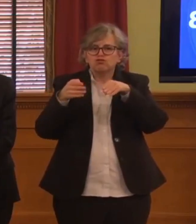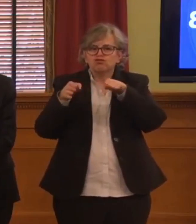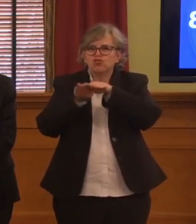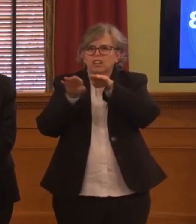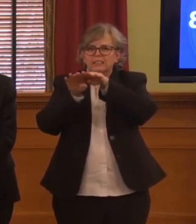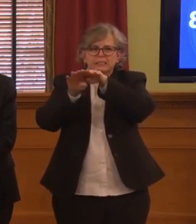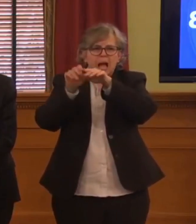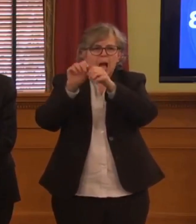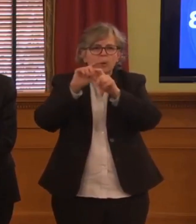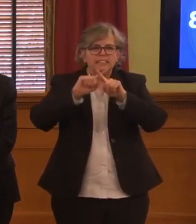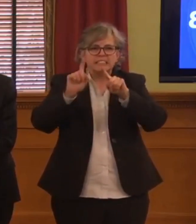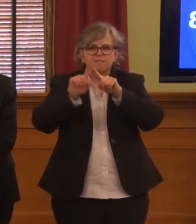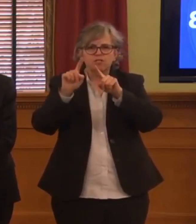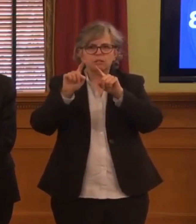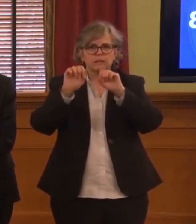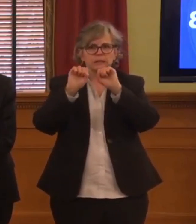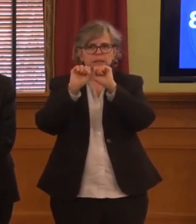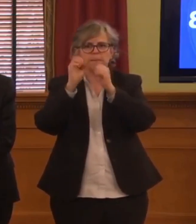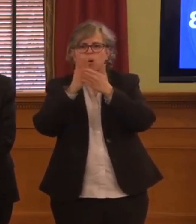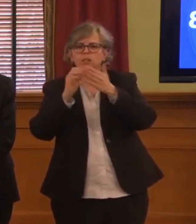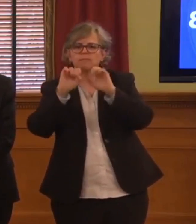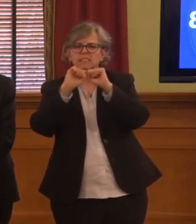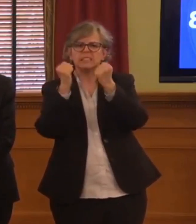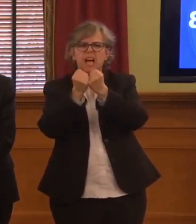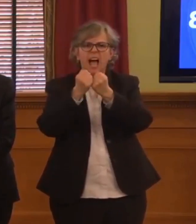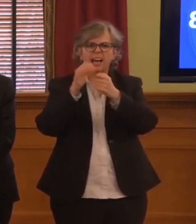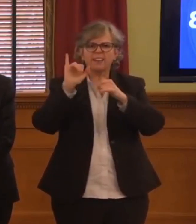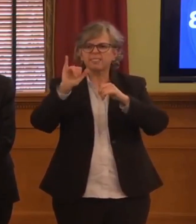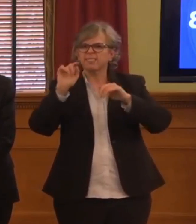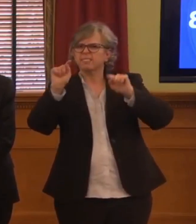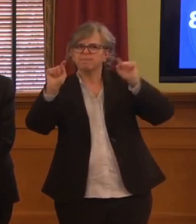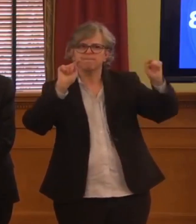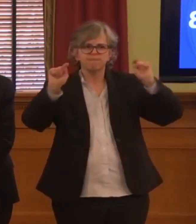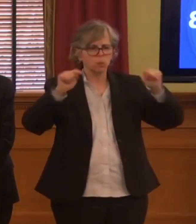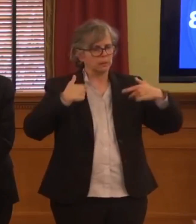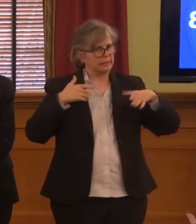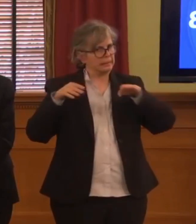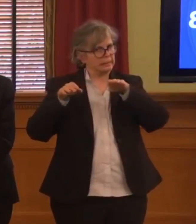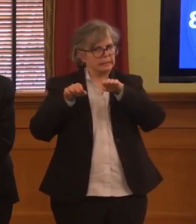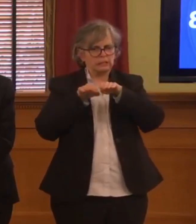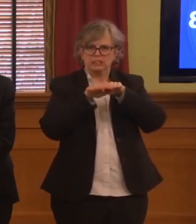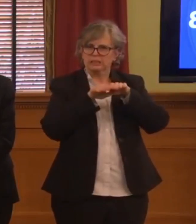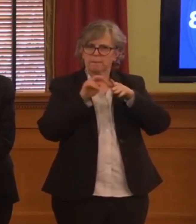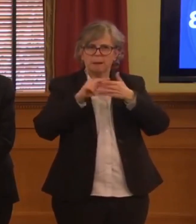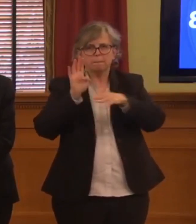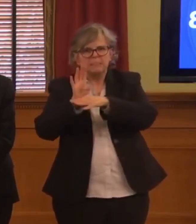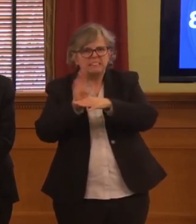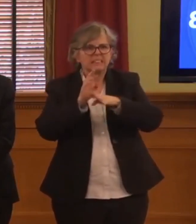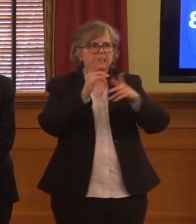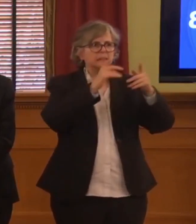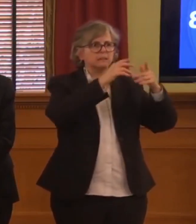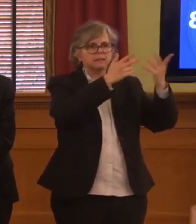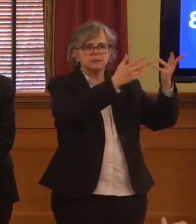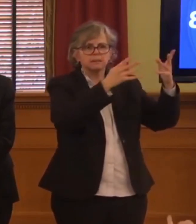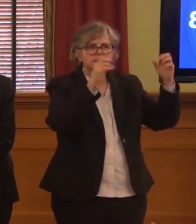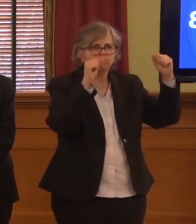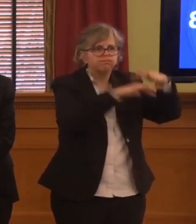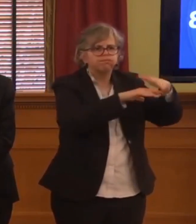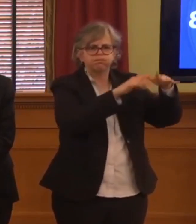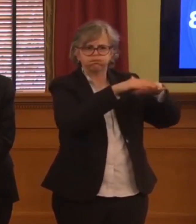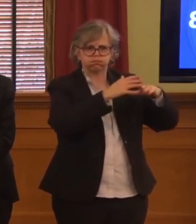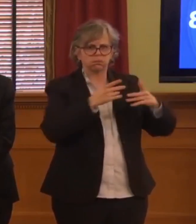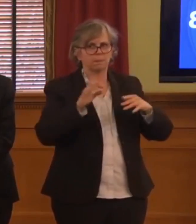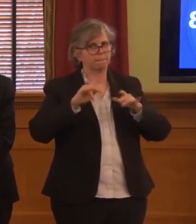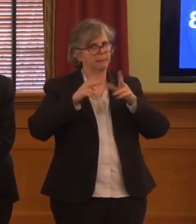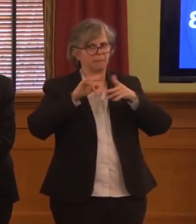to stay at home in the hopes that they don't engage in this logarithmic spread of disease. As the governor said, that was such